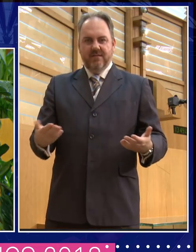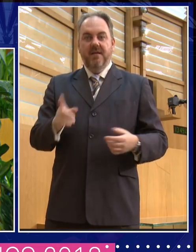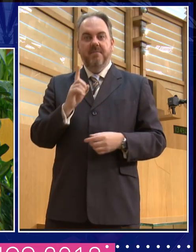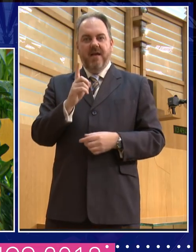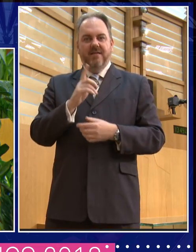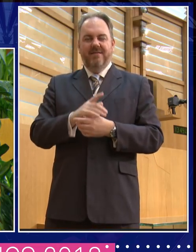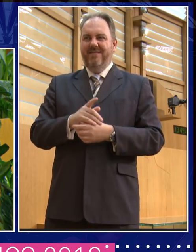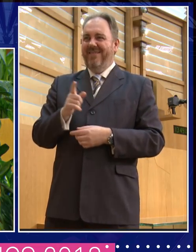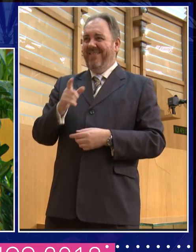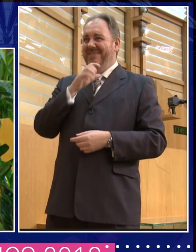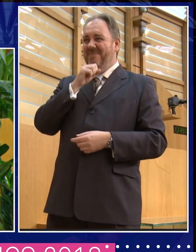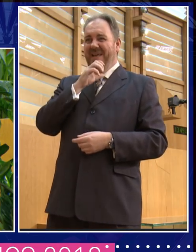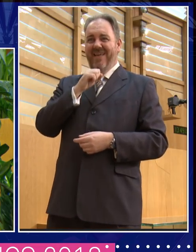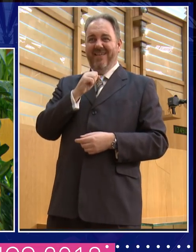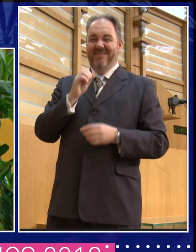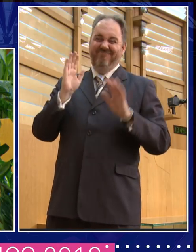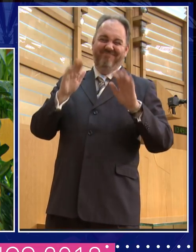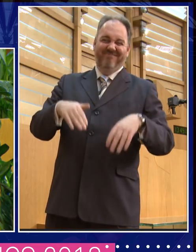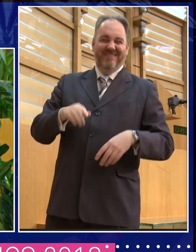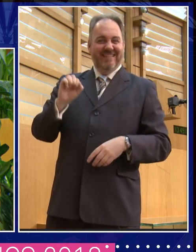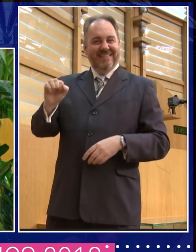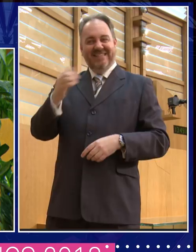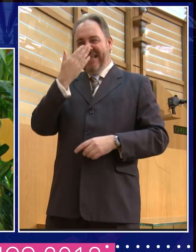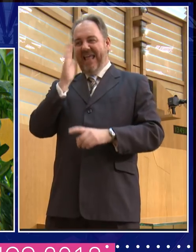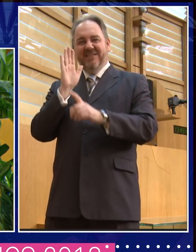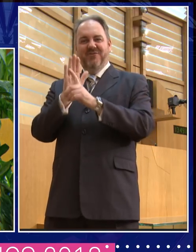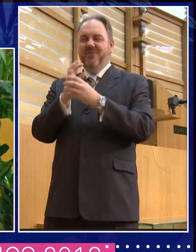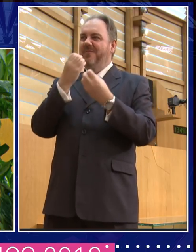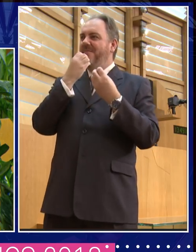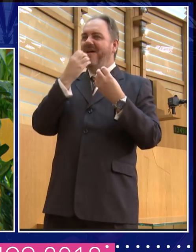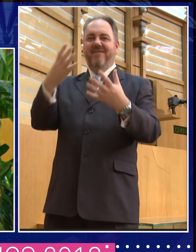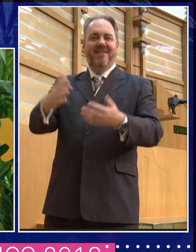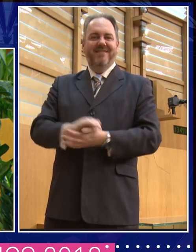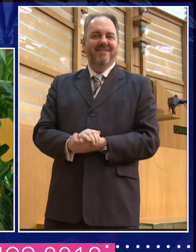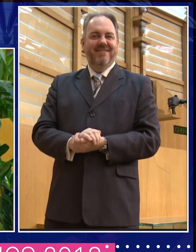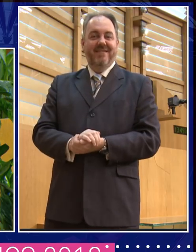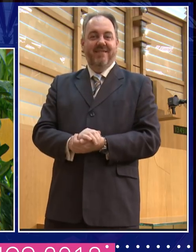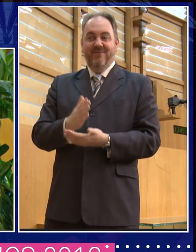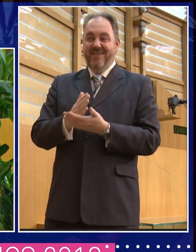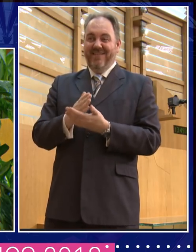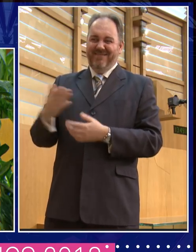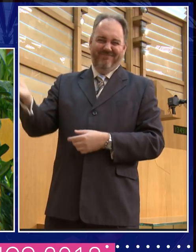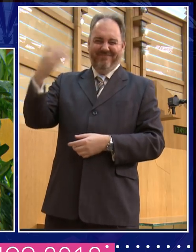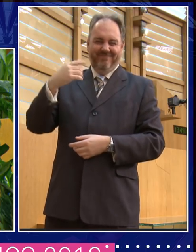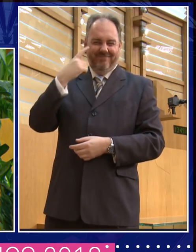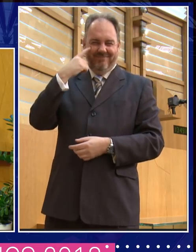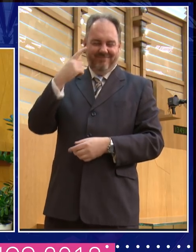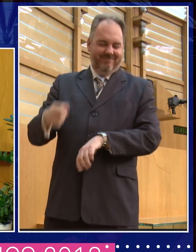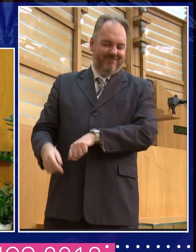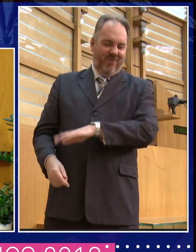this guy, just the message that that guy conveyed, which was people will open cases for you, people will